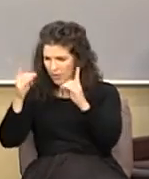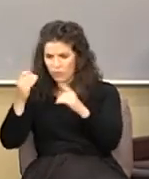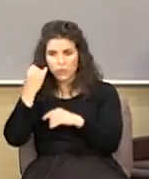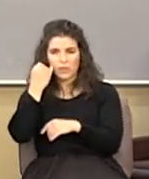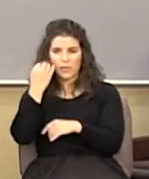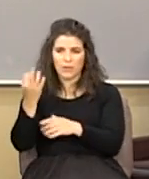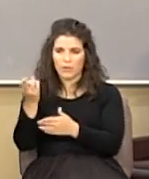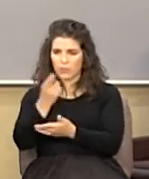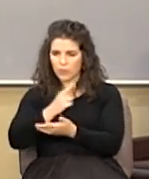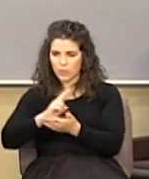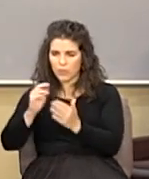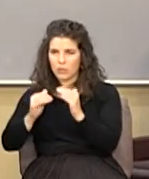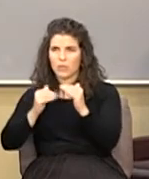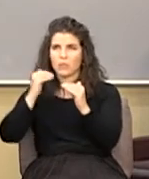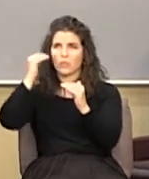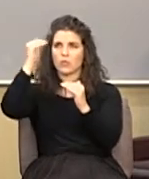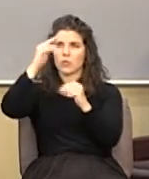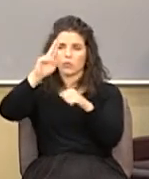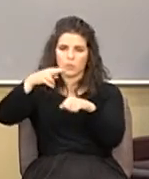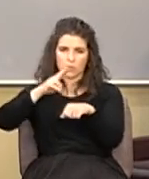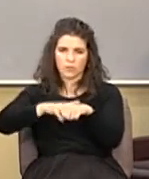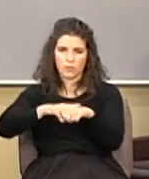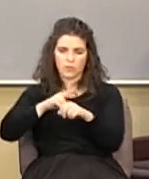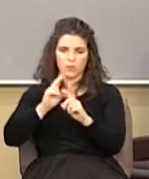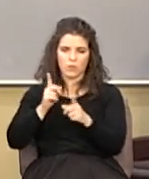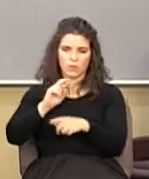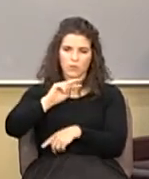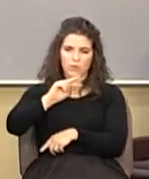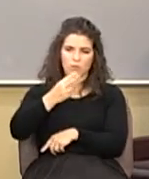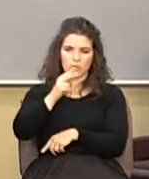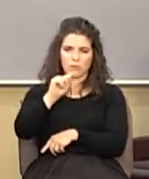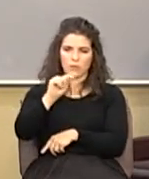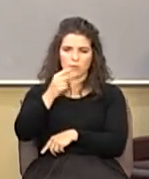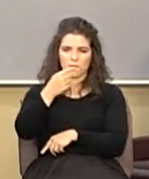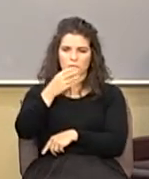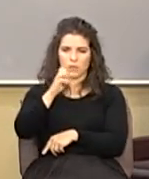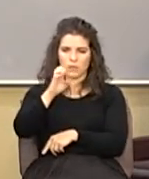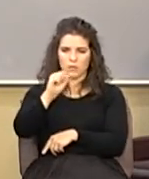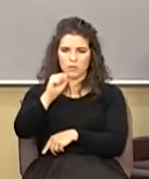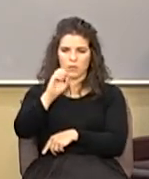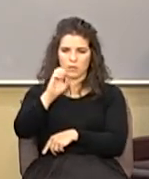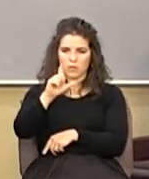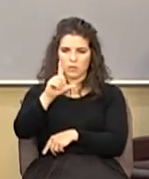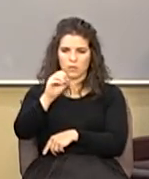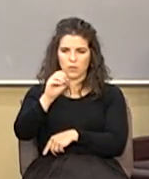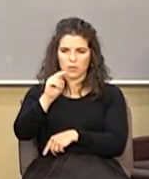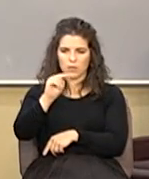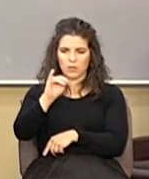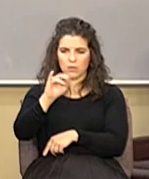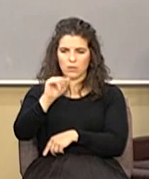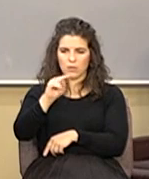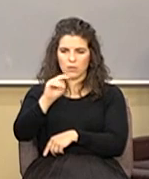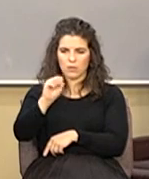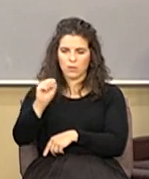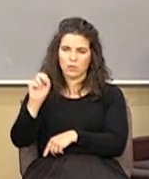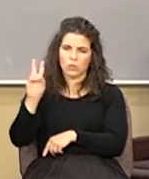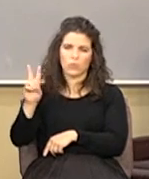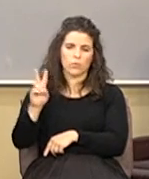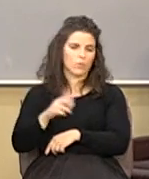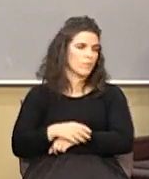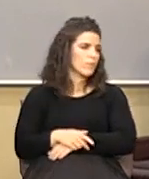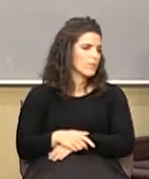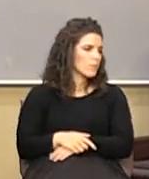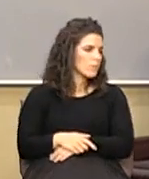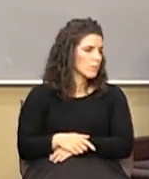exalts a nation come with me to 2 Thessalonians 2 if righteousness exalts a nation and sin is a reproach to any